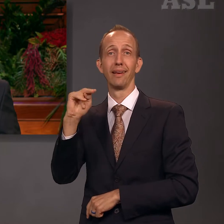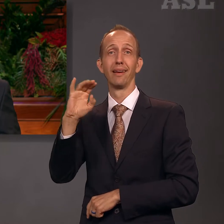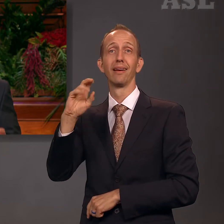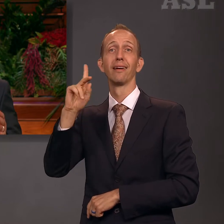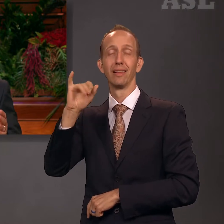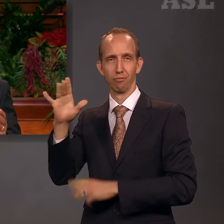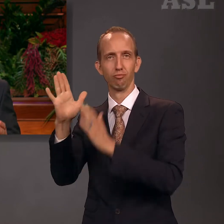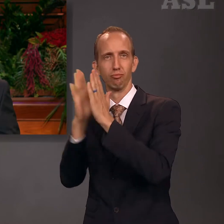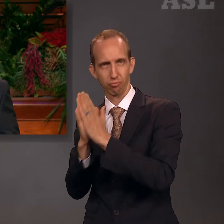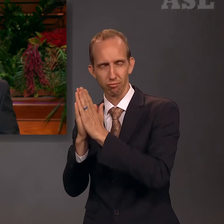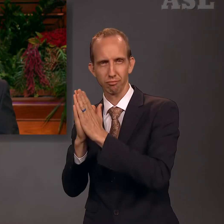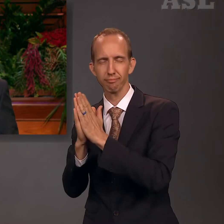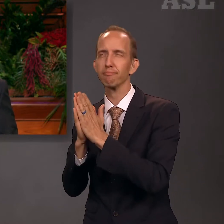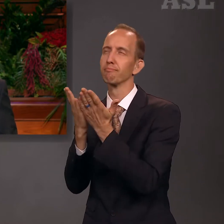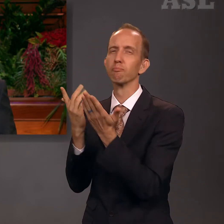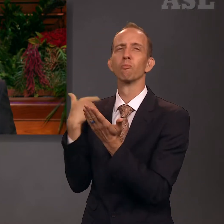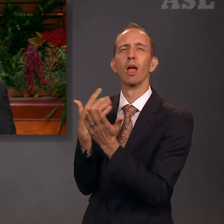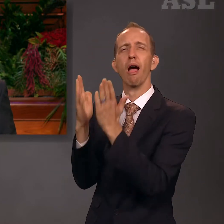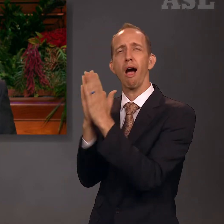In that prayer, Elder Hinckley stated,